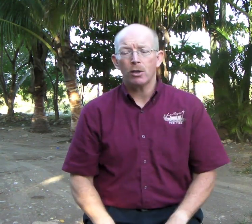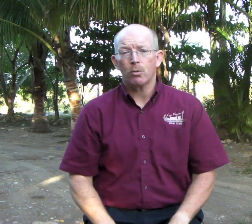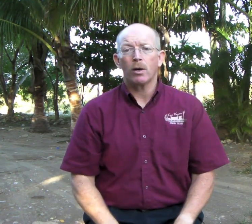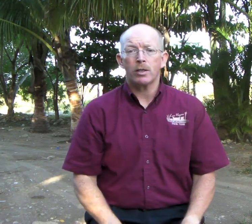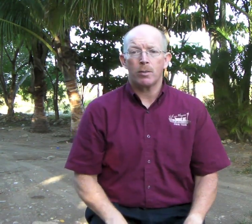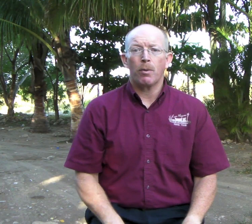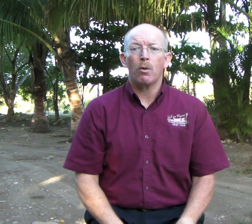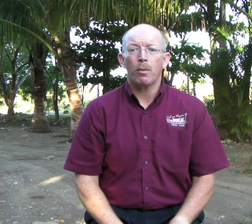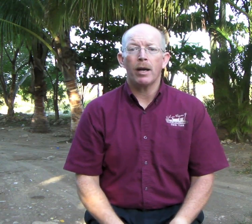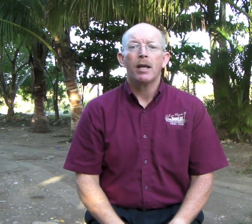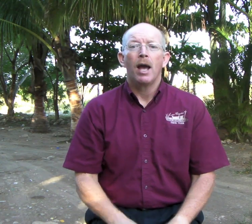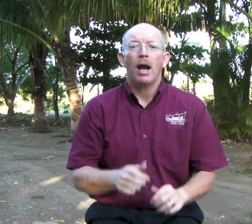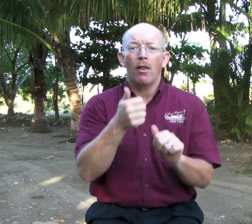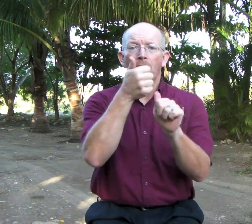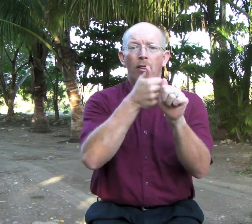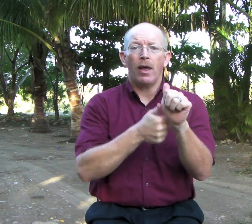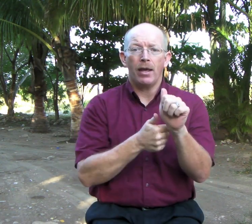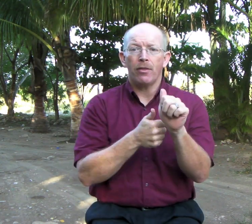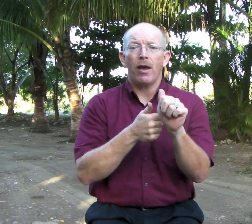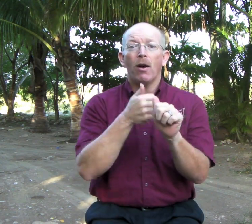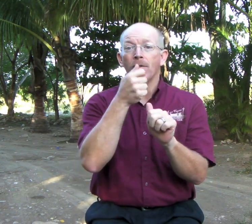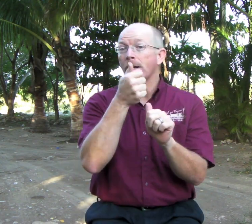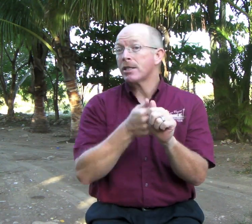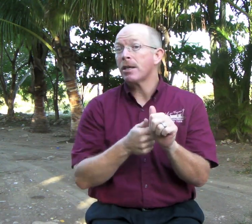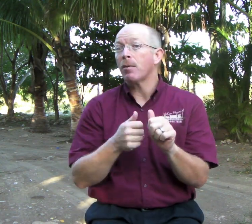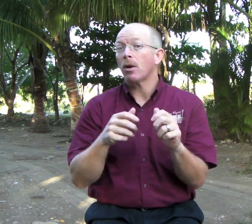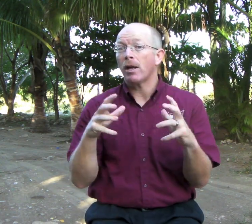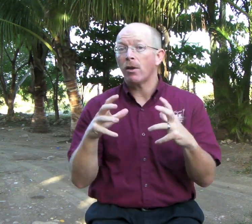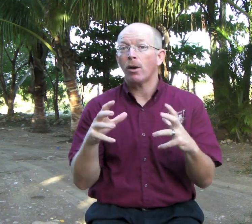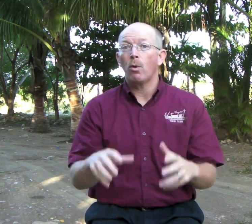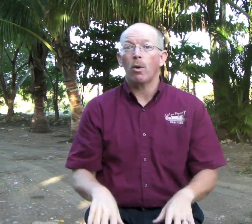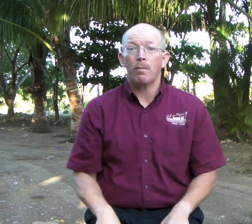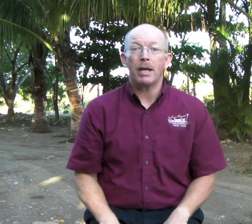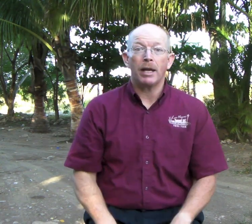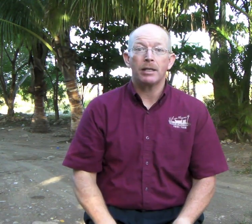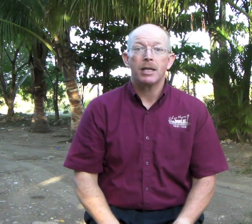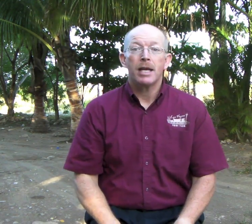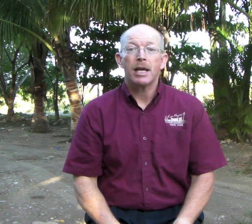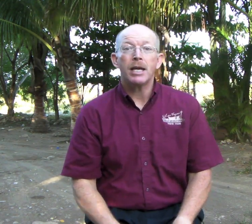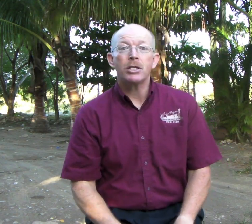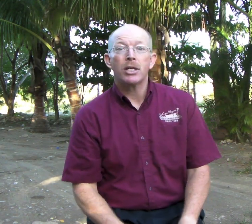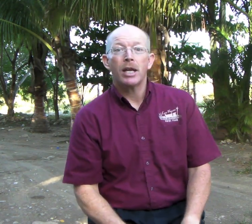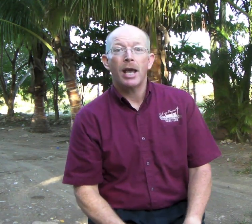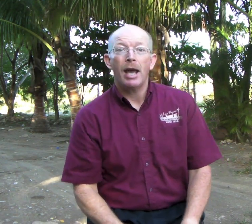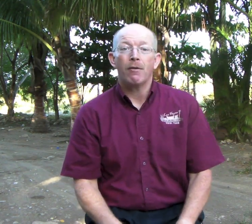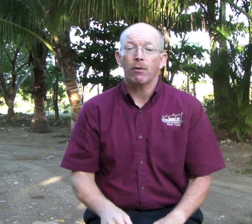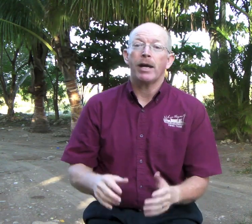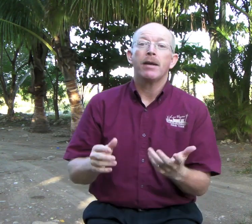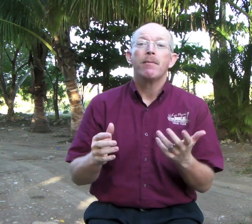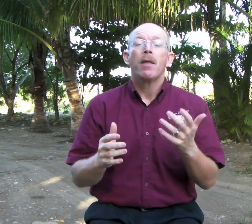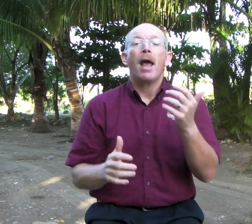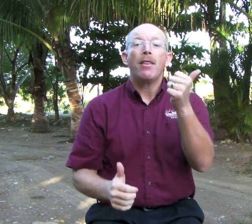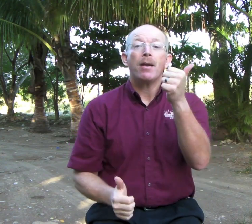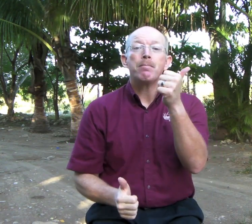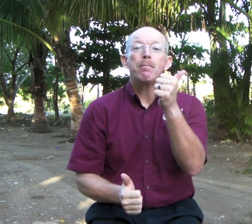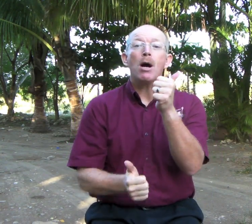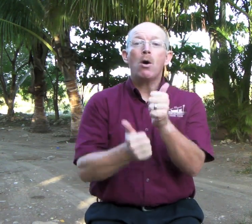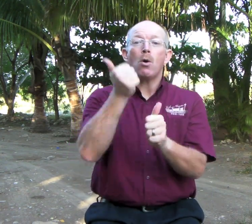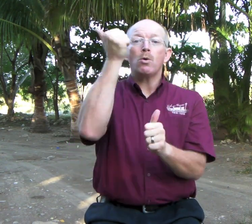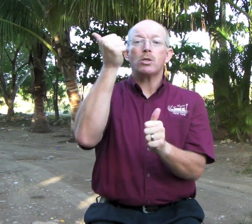word is appropriate. They are very similar in their core meanings. Each. Every. And then most